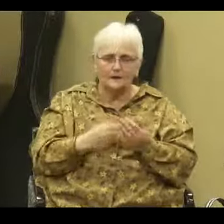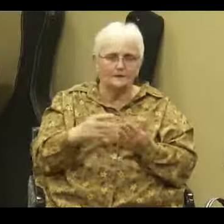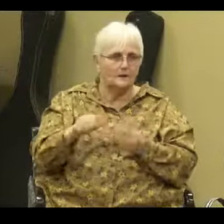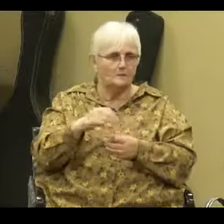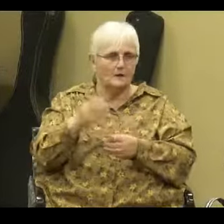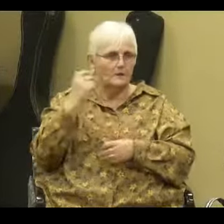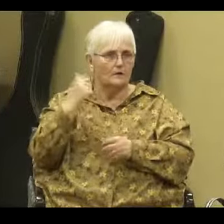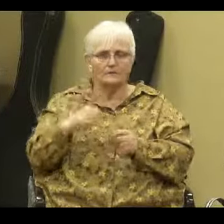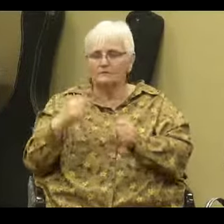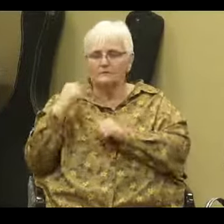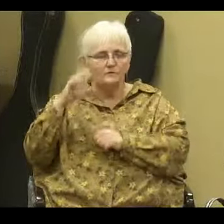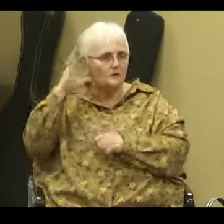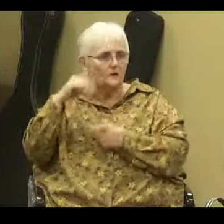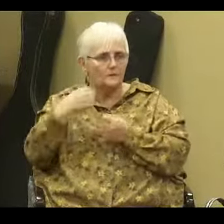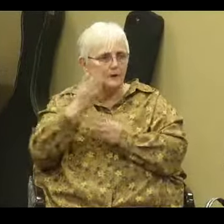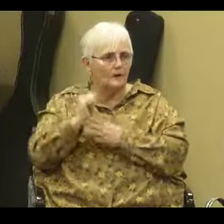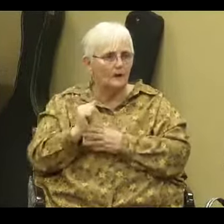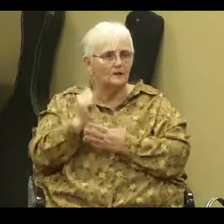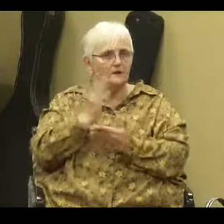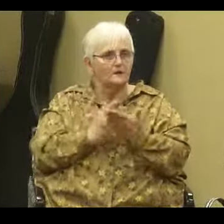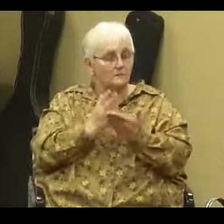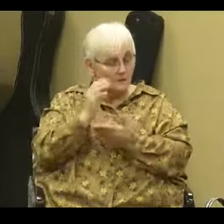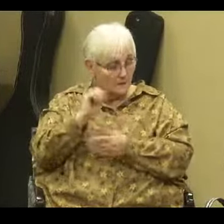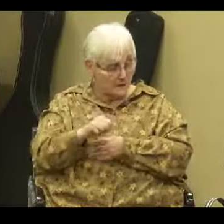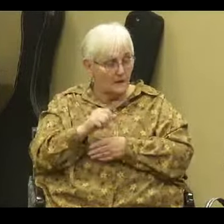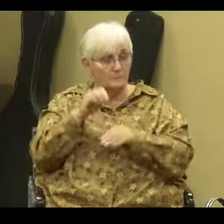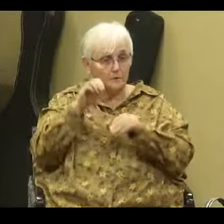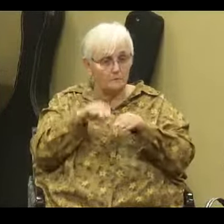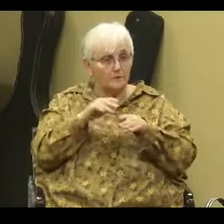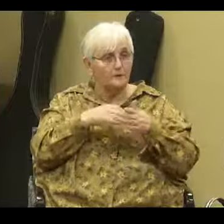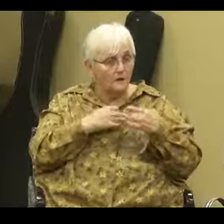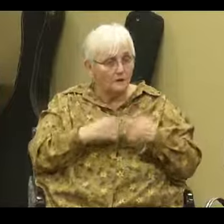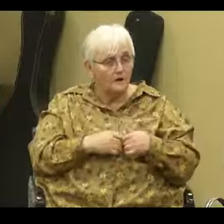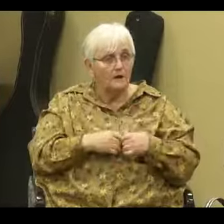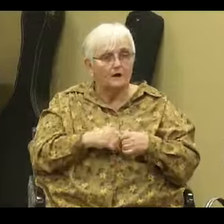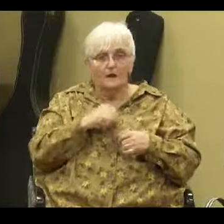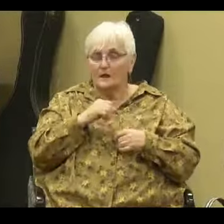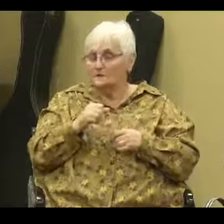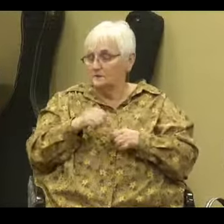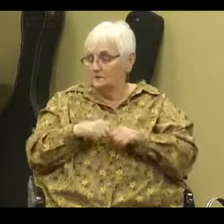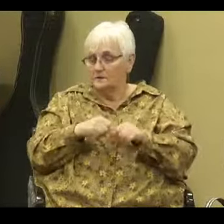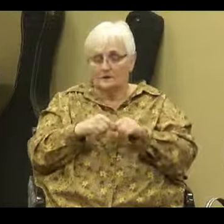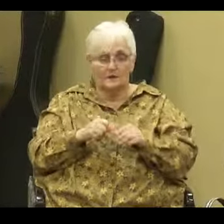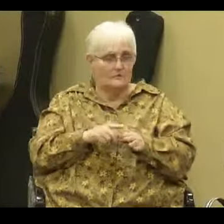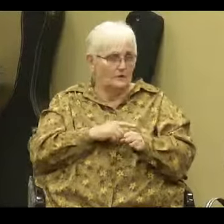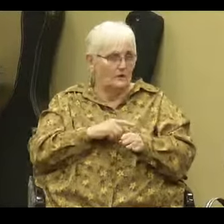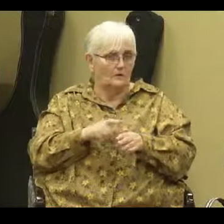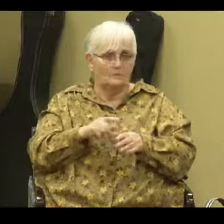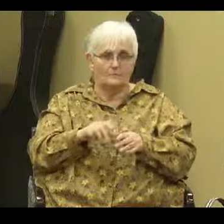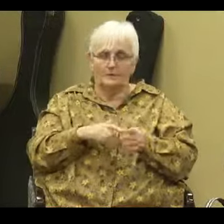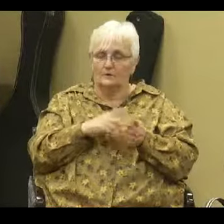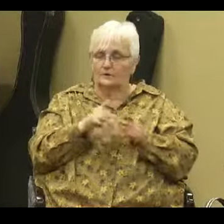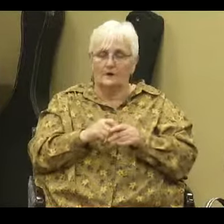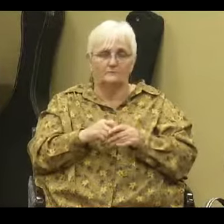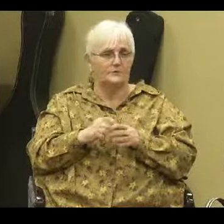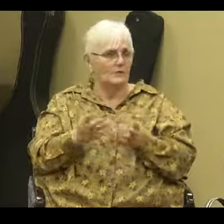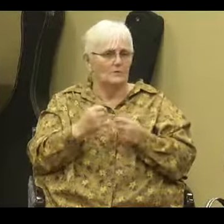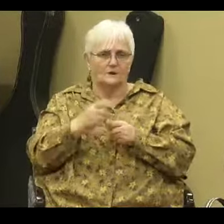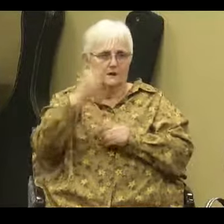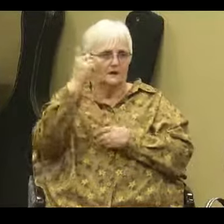heart. And so even though something can be sown in there, and then it's not going to last because there's no desire to understand it, and that opens